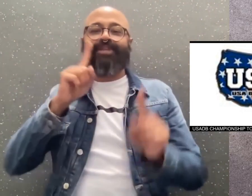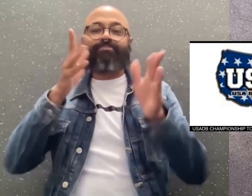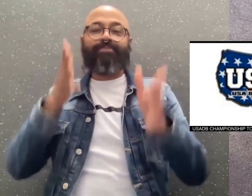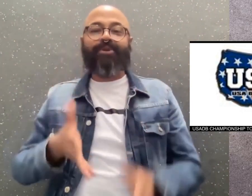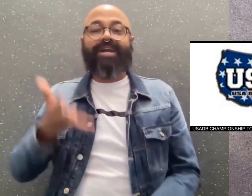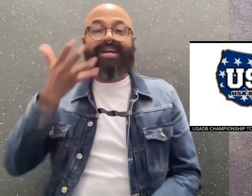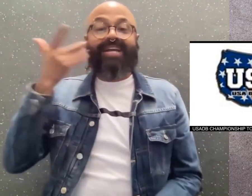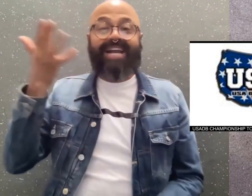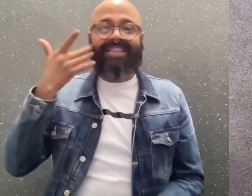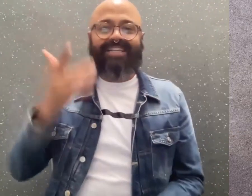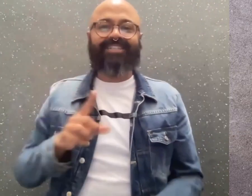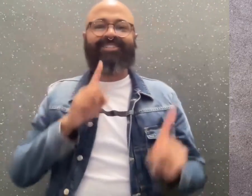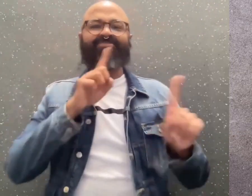Killings reporting courtside.